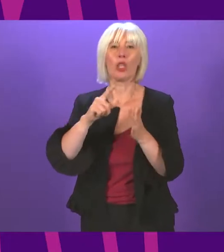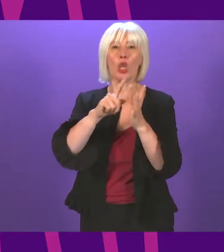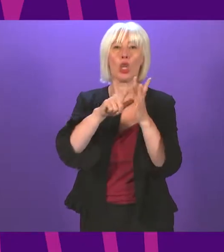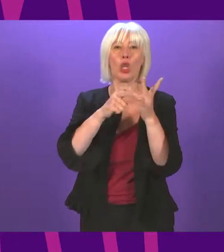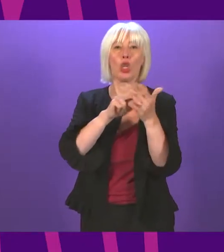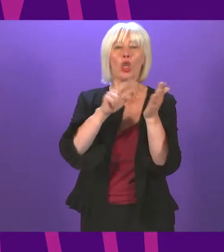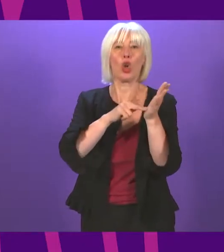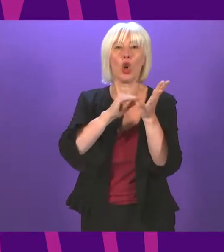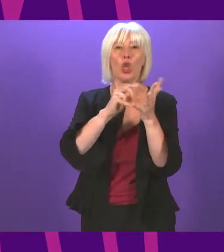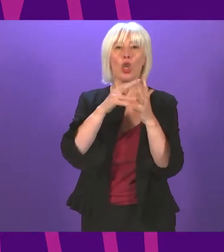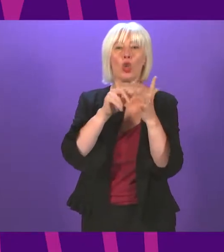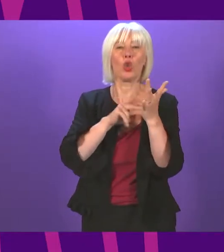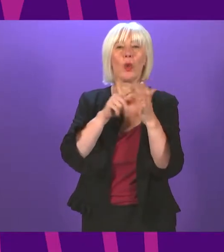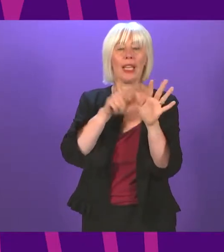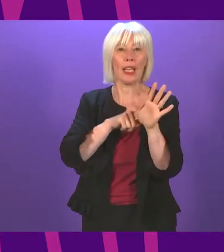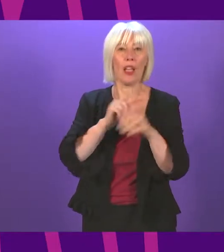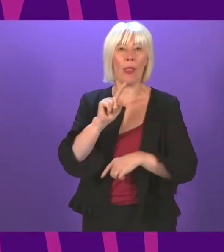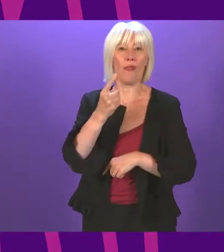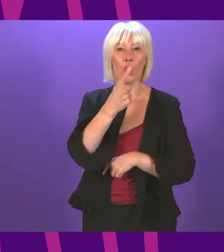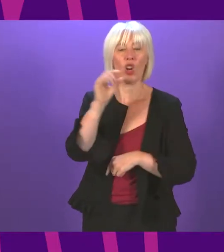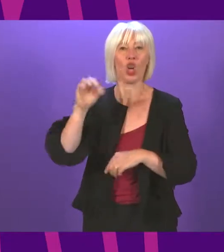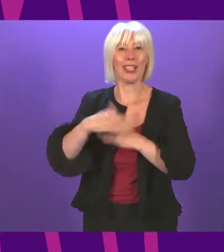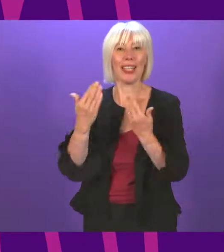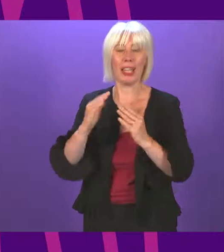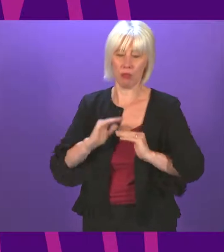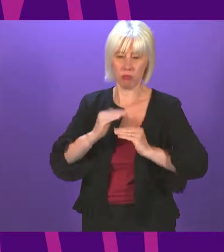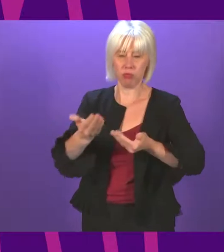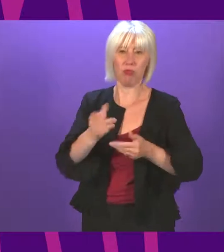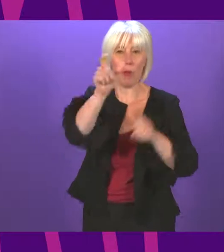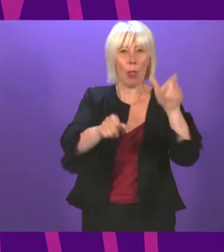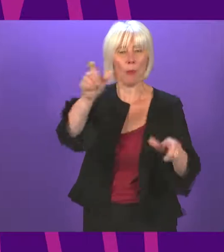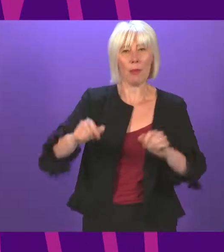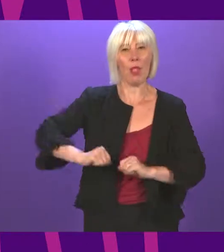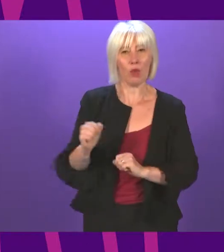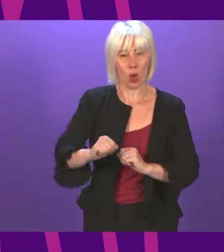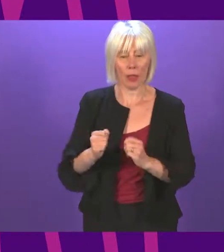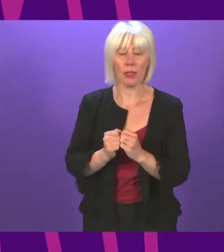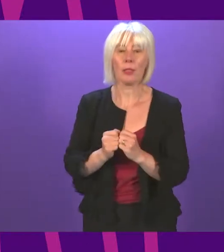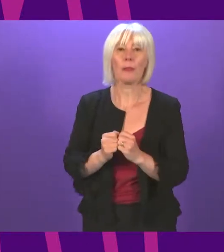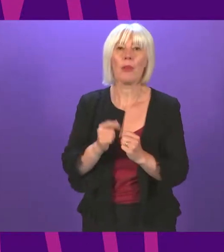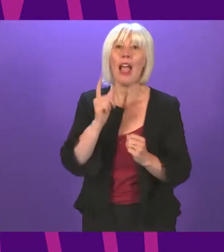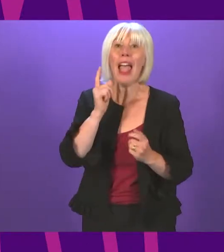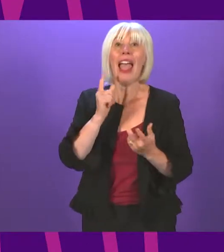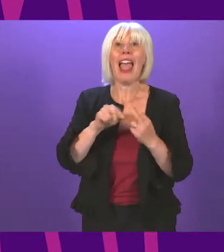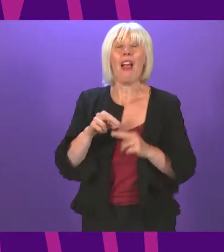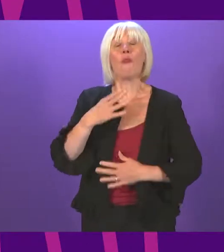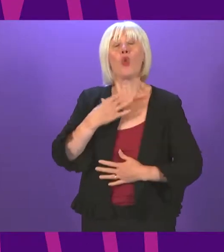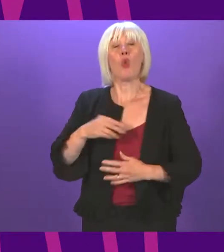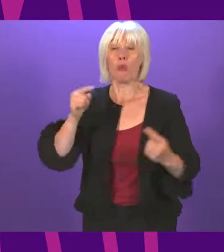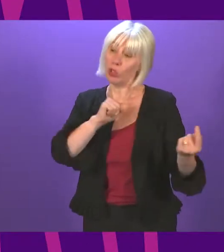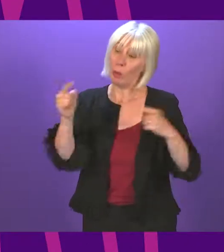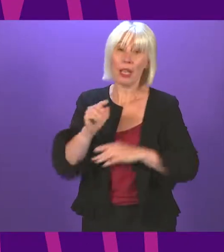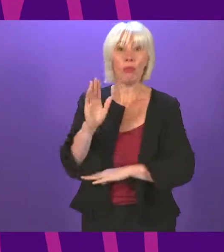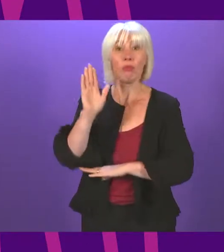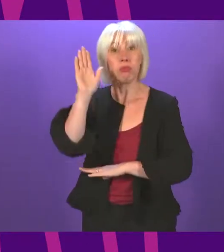delivering for the people of Scotland. I invite members who wish to speak in this debate to press the request to speak